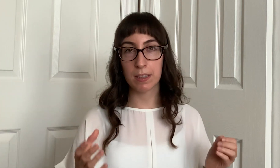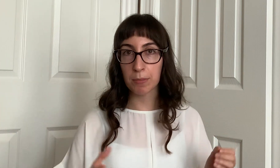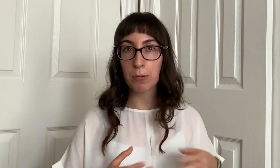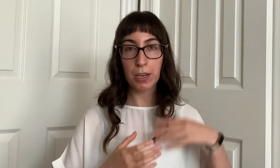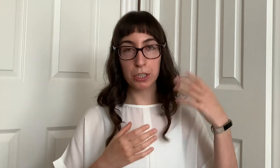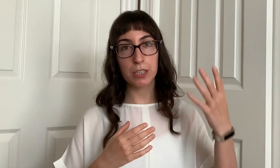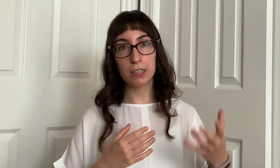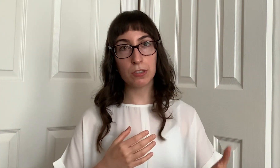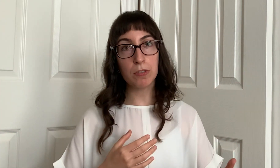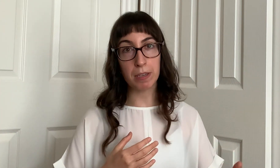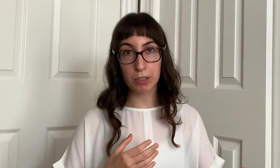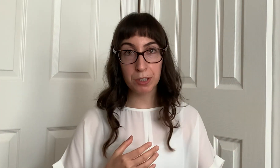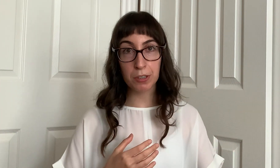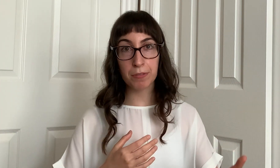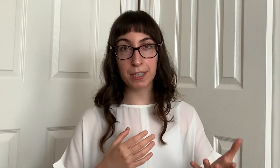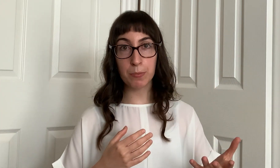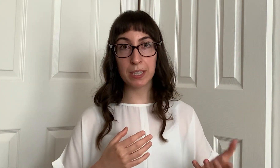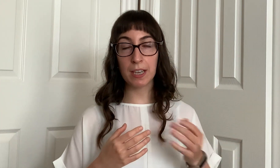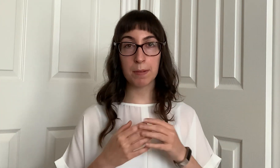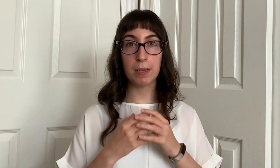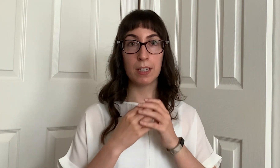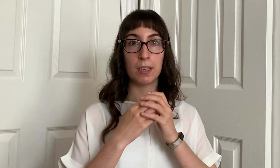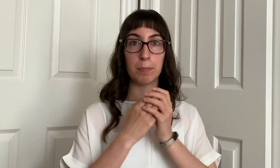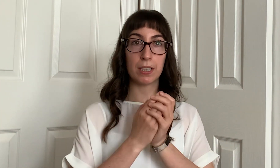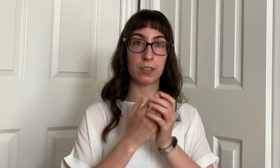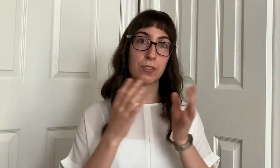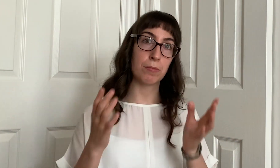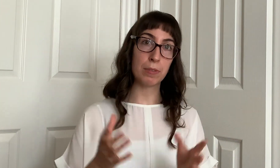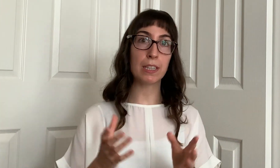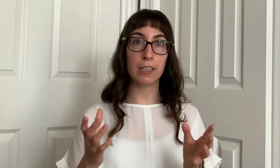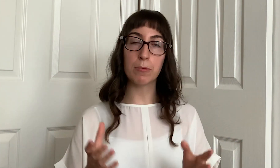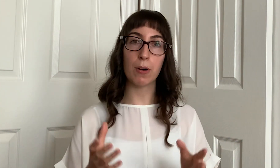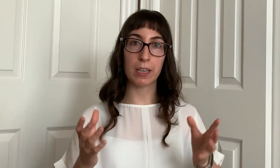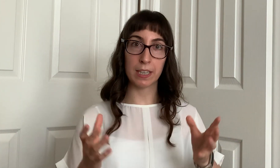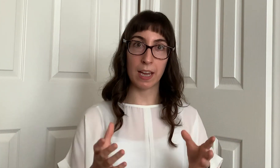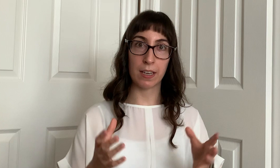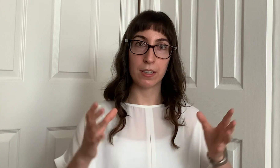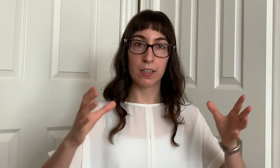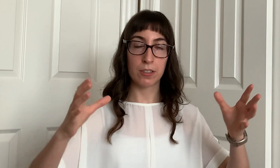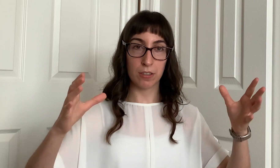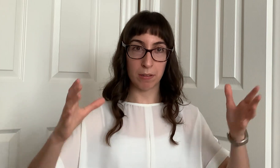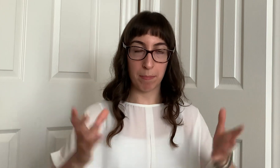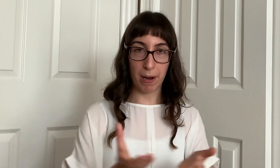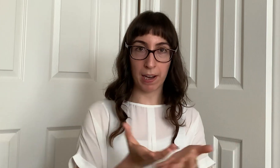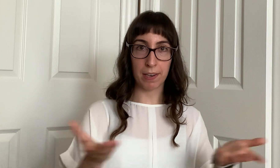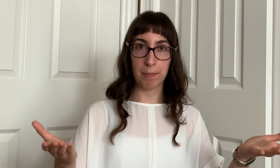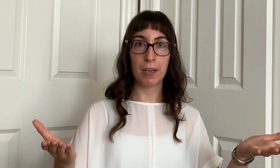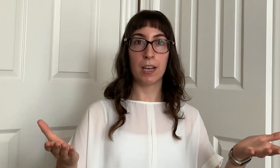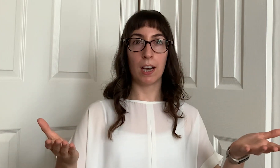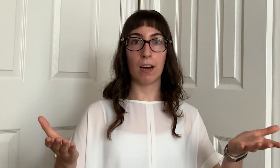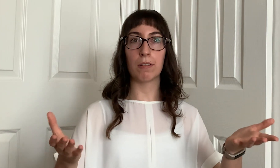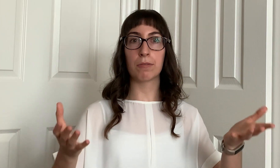them questions doing surveys with them because you really want to get to the bottom of